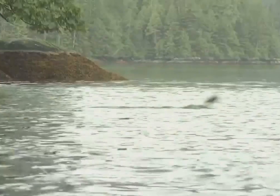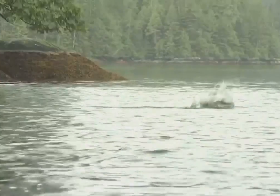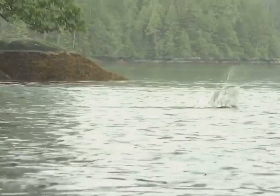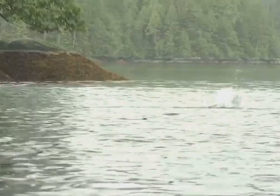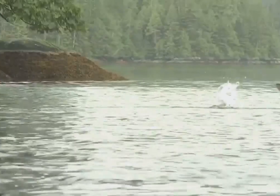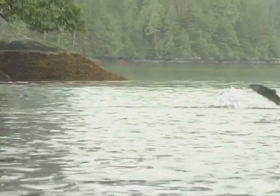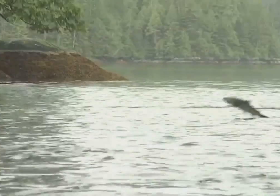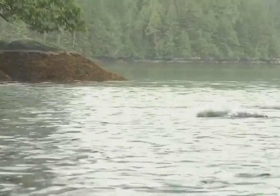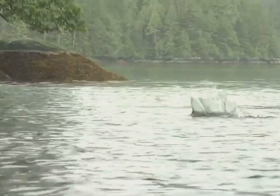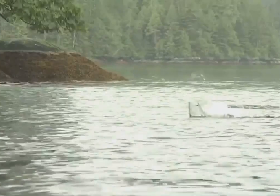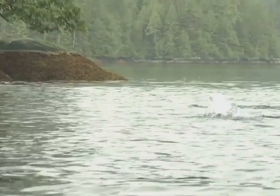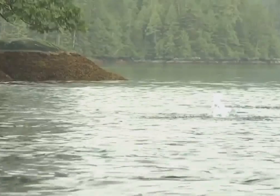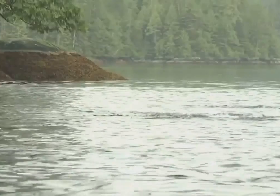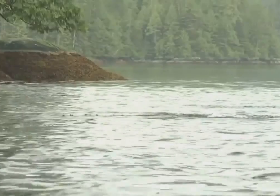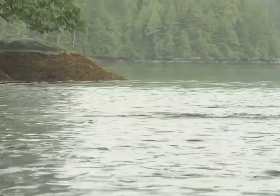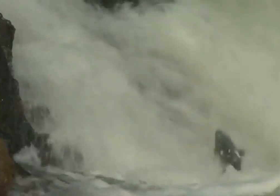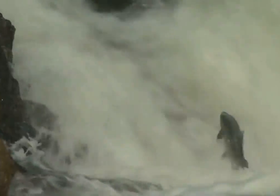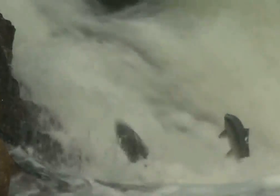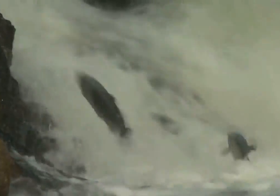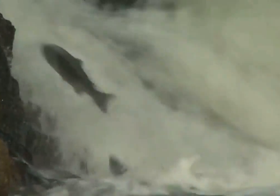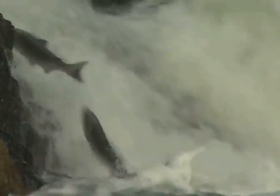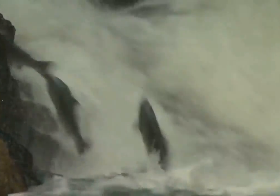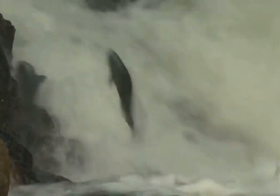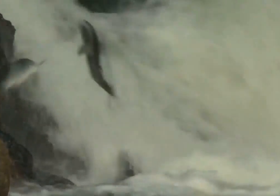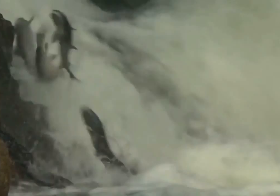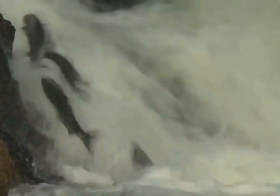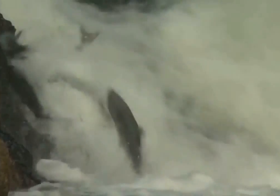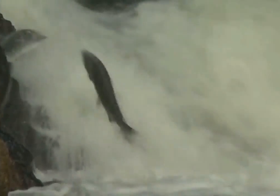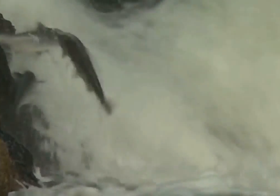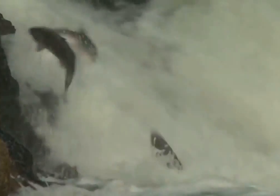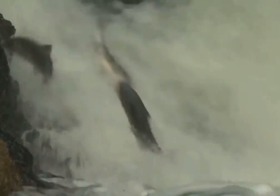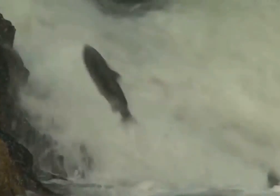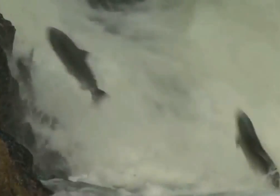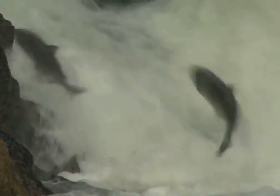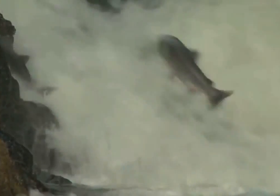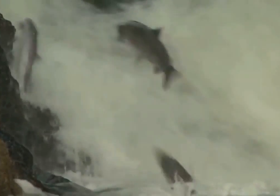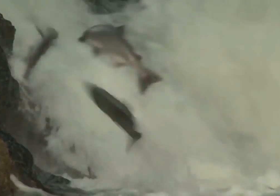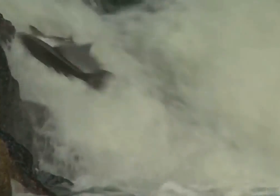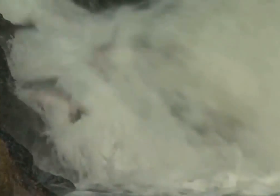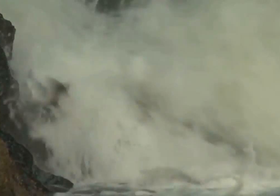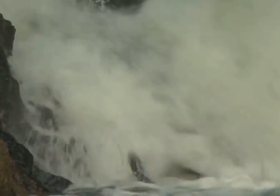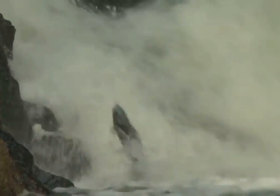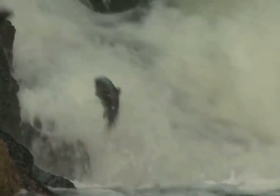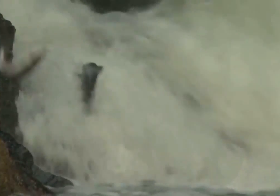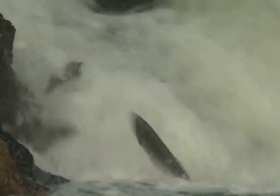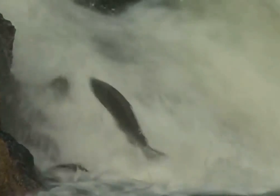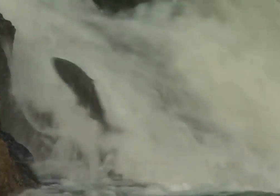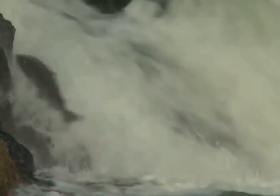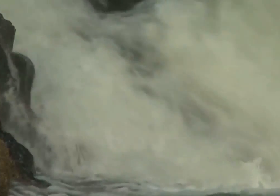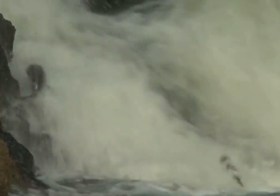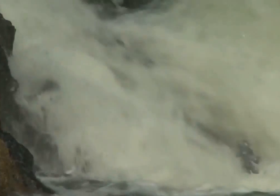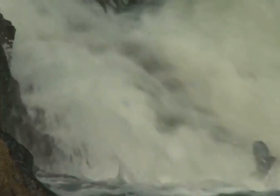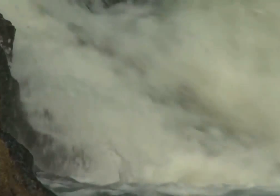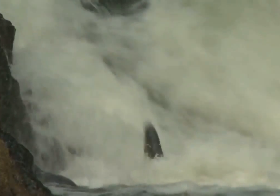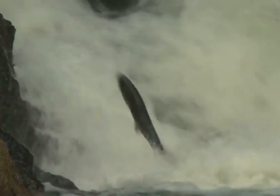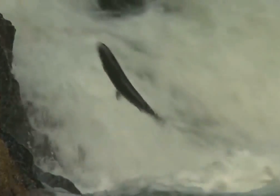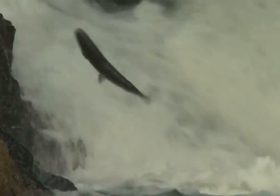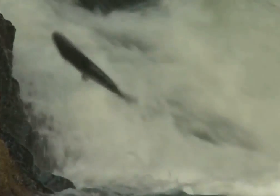death. And we will be made useful to help others do the same, amen? If we can remember this